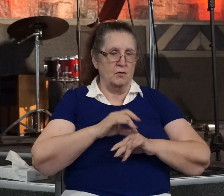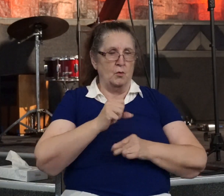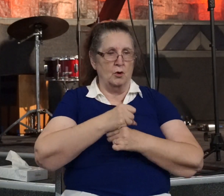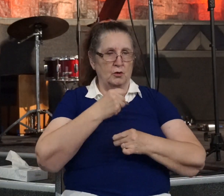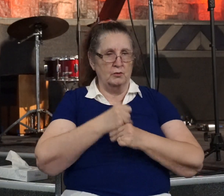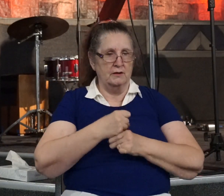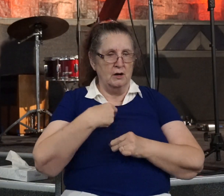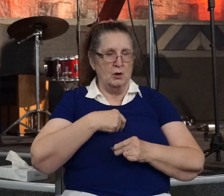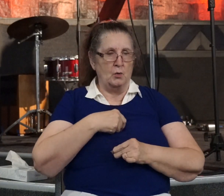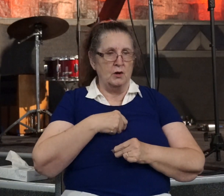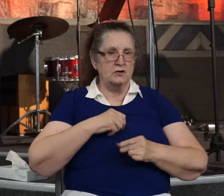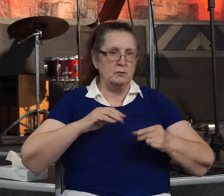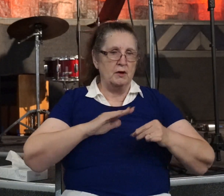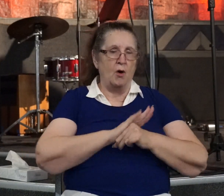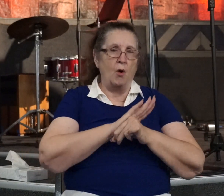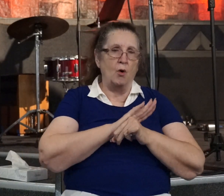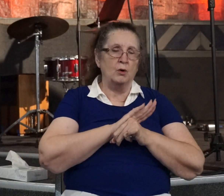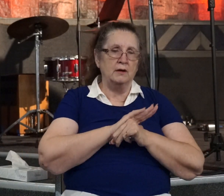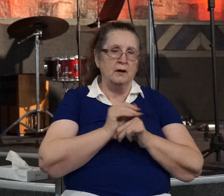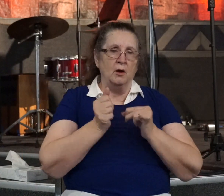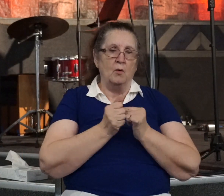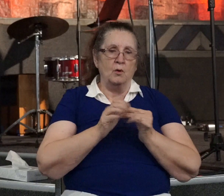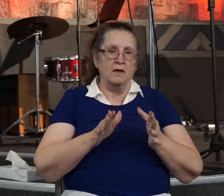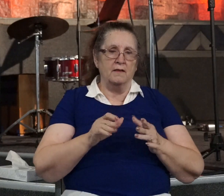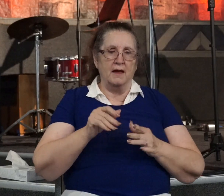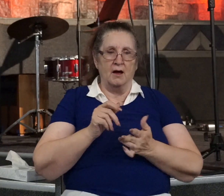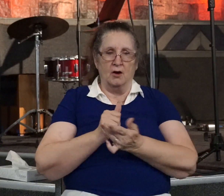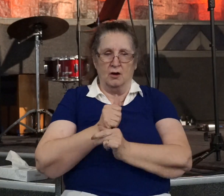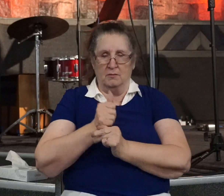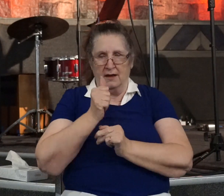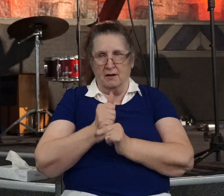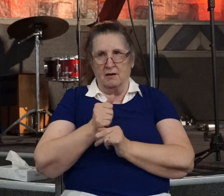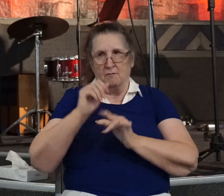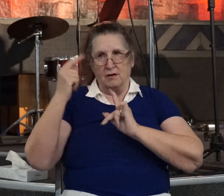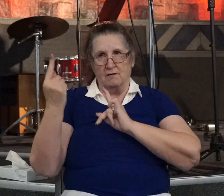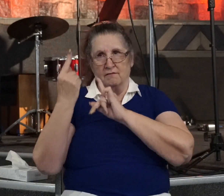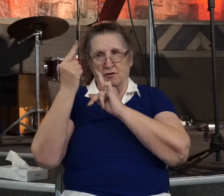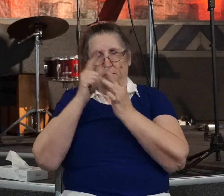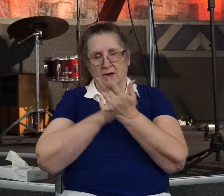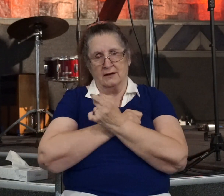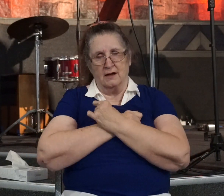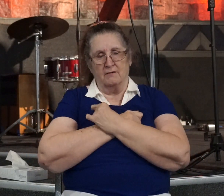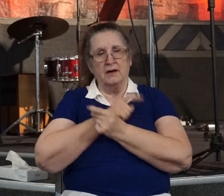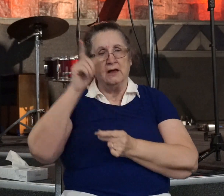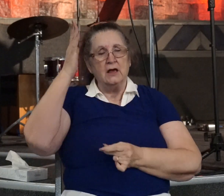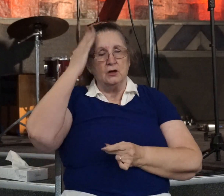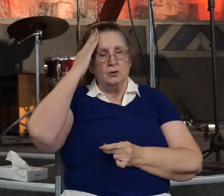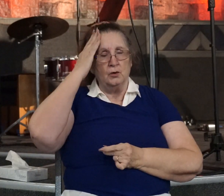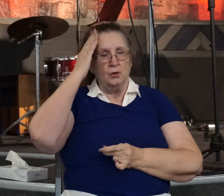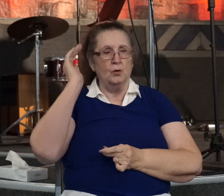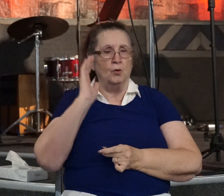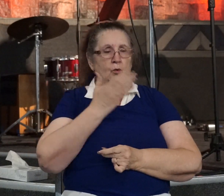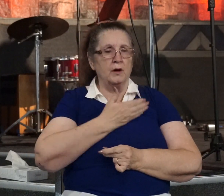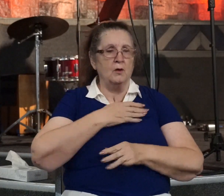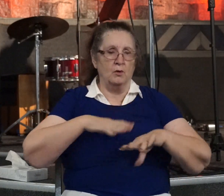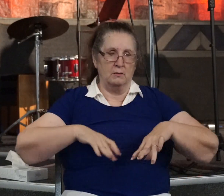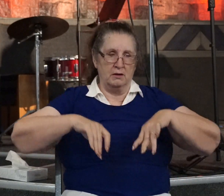should be holy and without blame before Him in love, having predestined us to adoption as sons